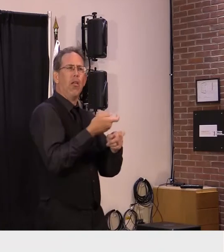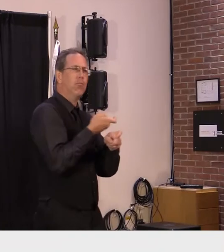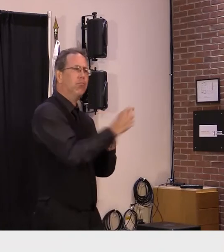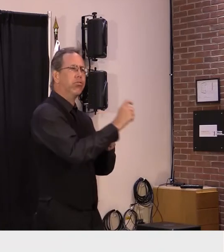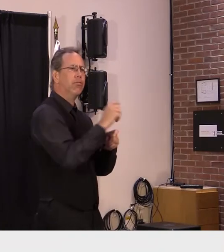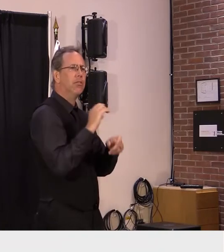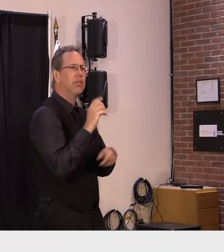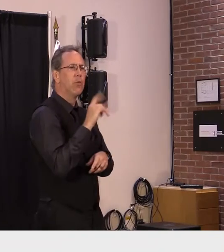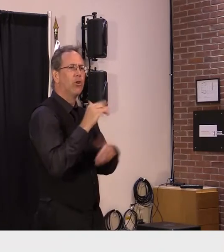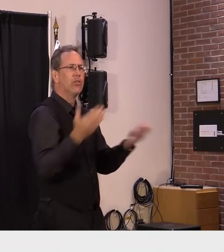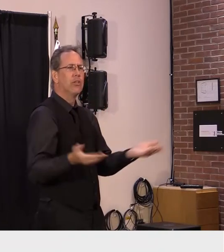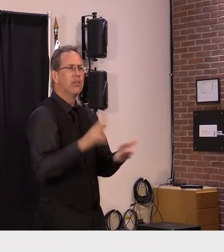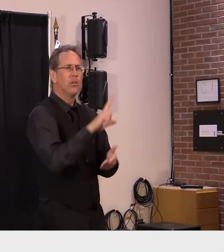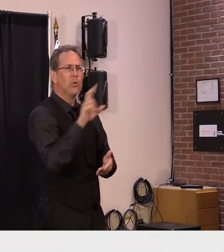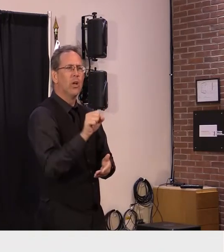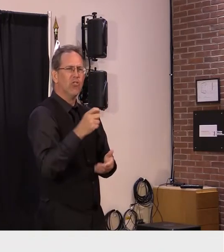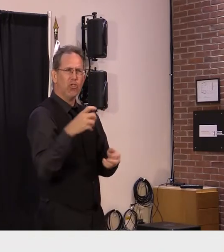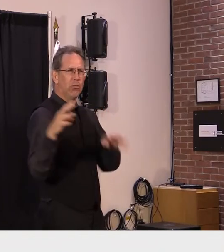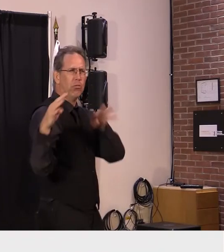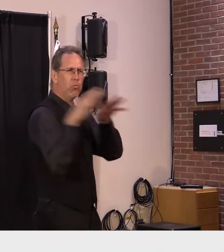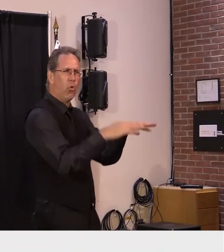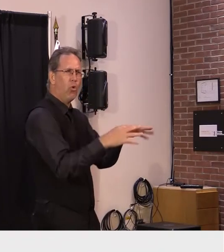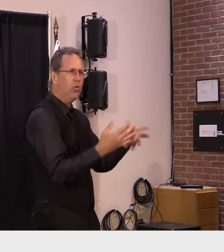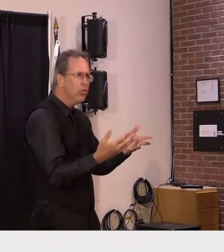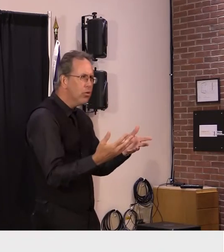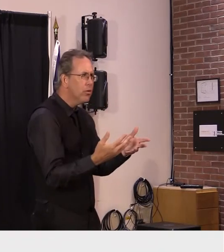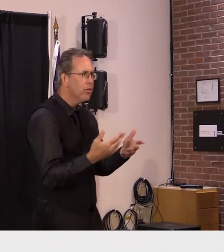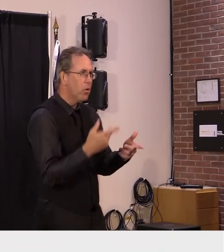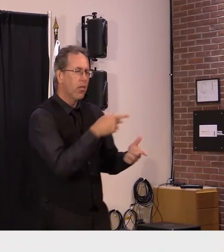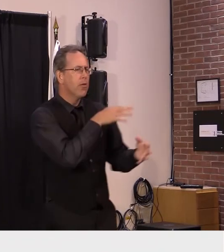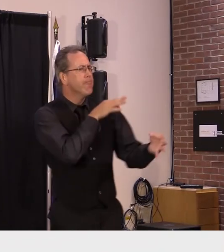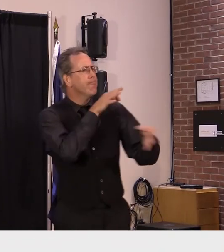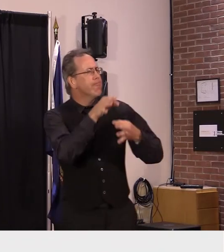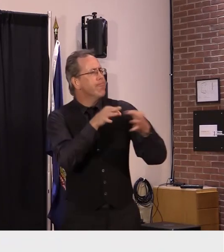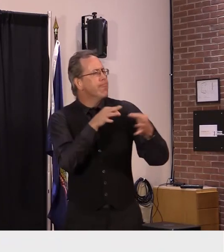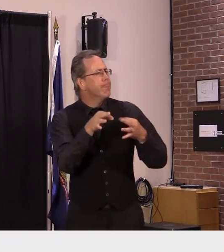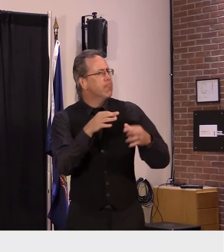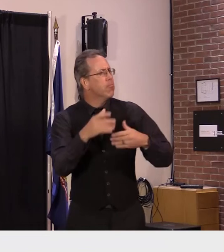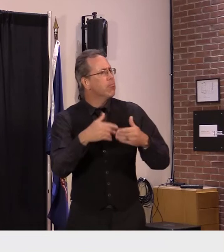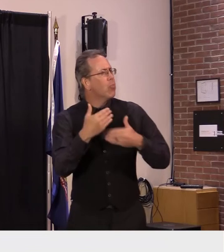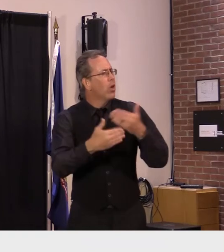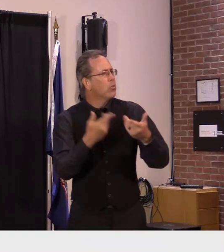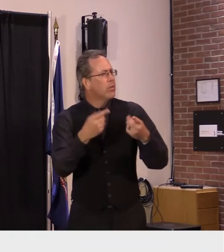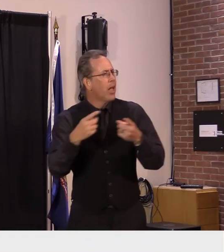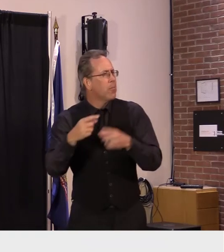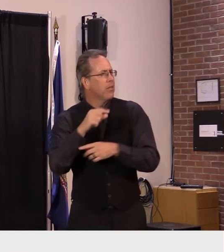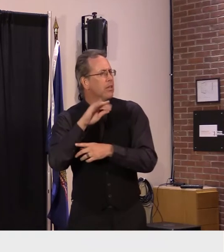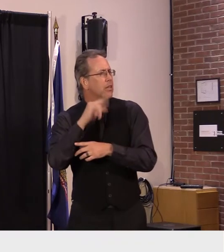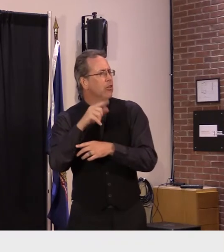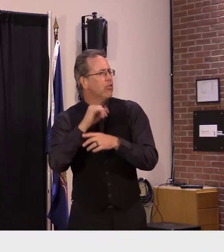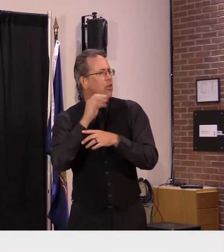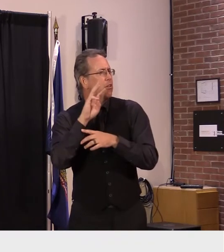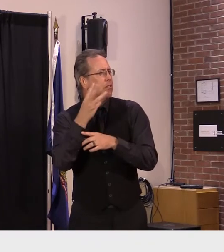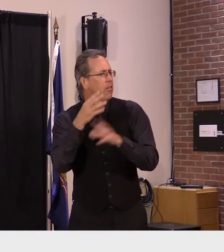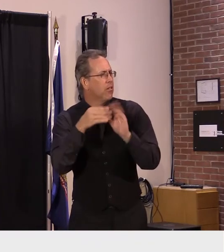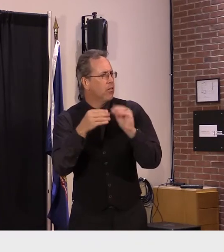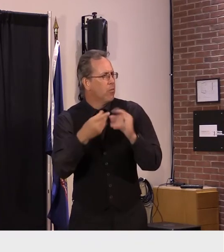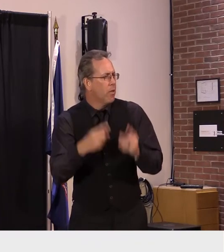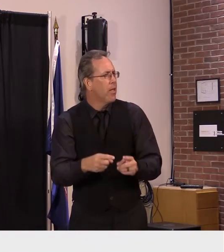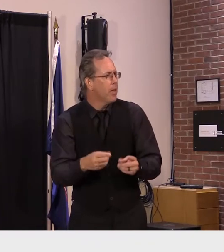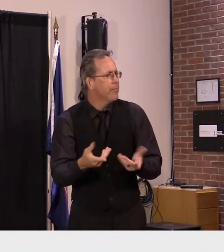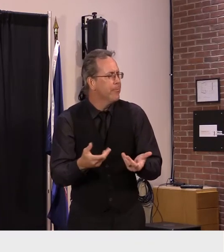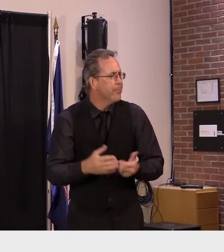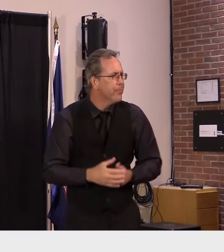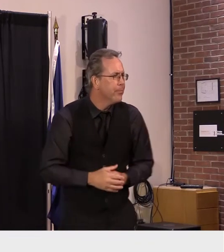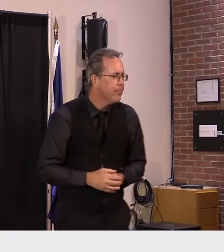they're laying out uh the groundwork uh pretty well uh and uh and